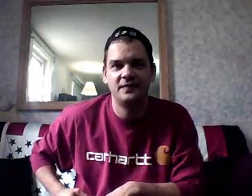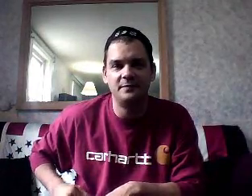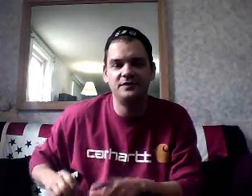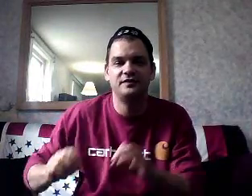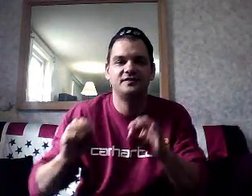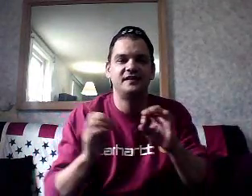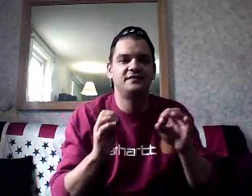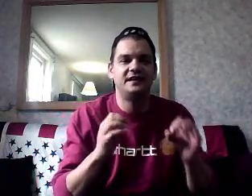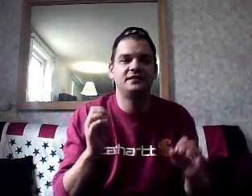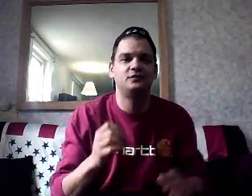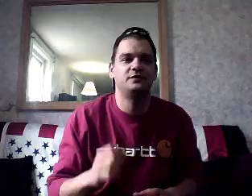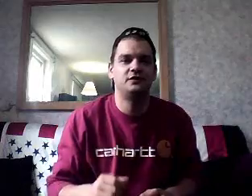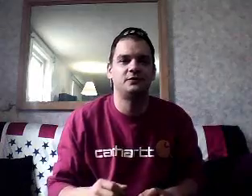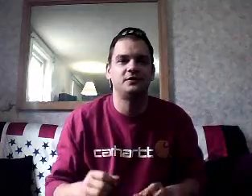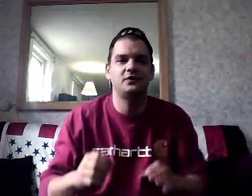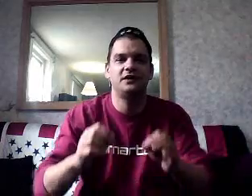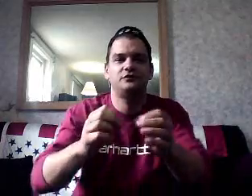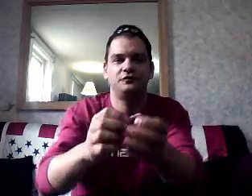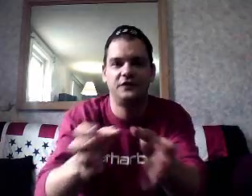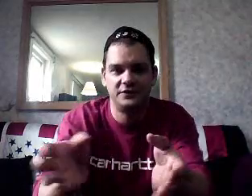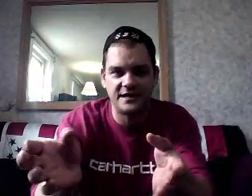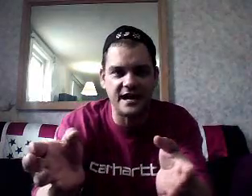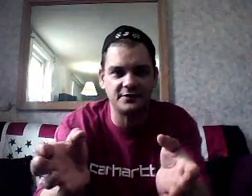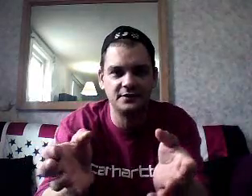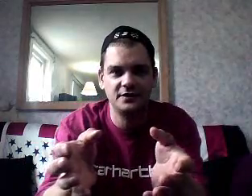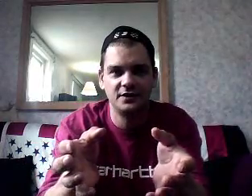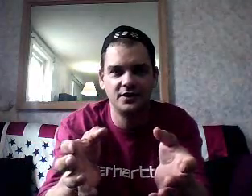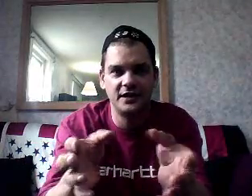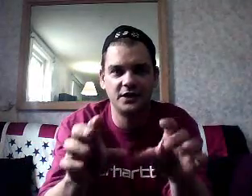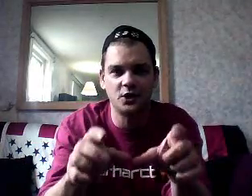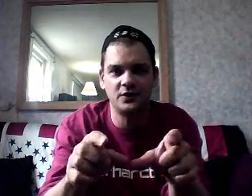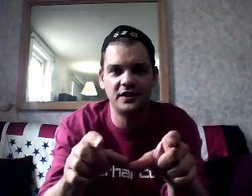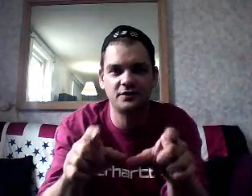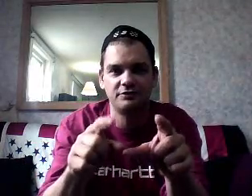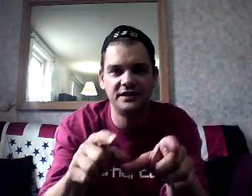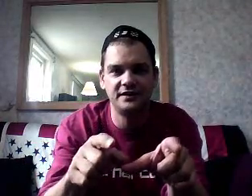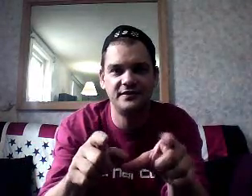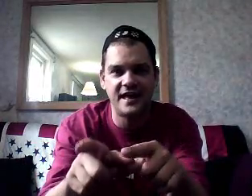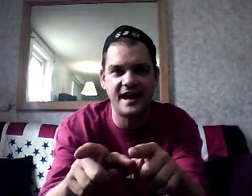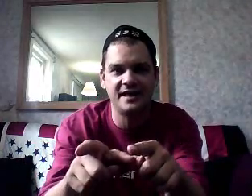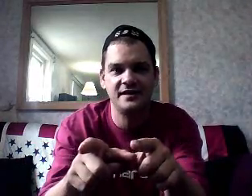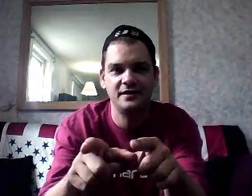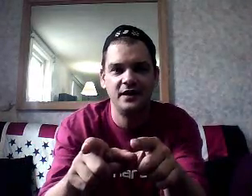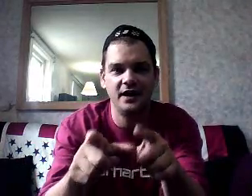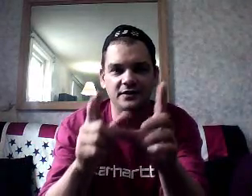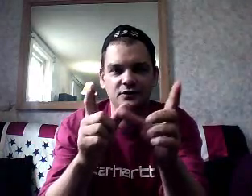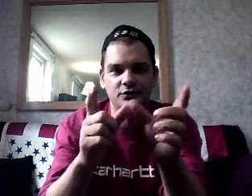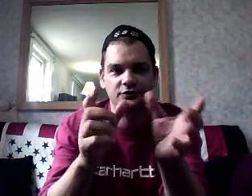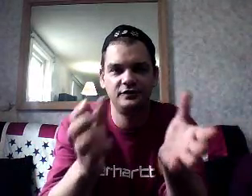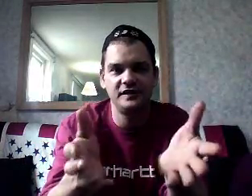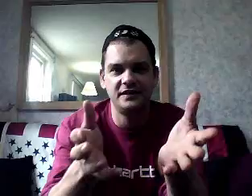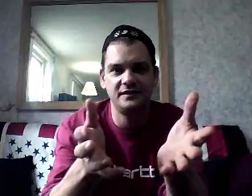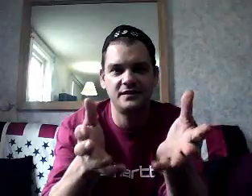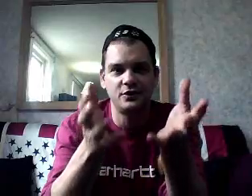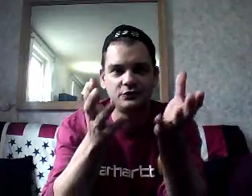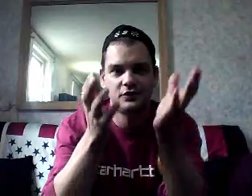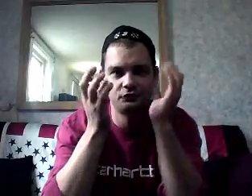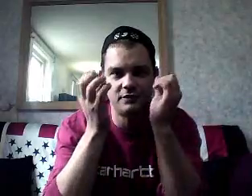That means the states can't do it, too, okay? So figure it out, all right? Go there, read that, and you'll see that those are the